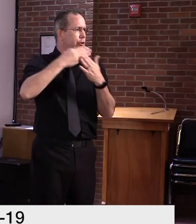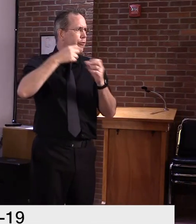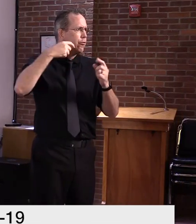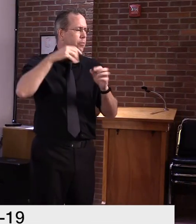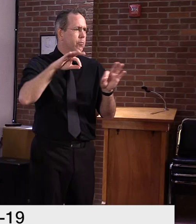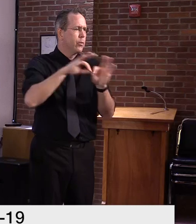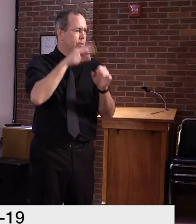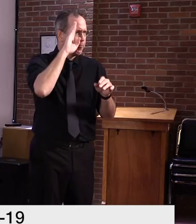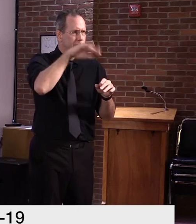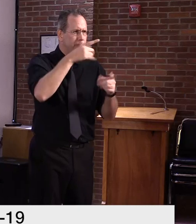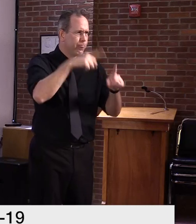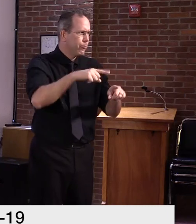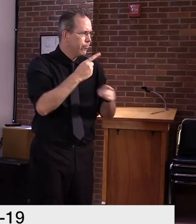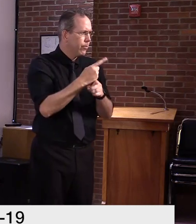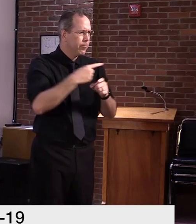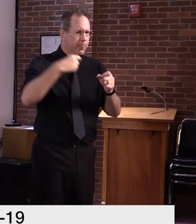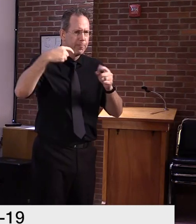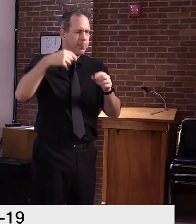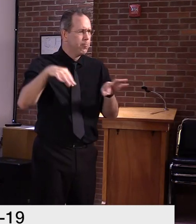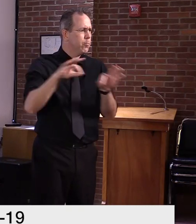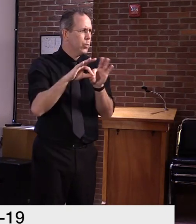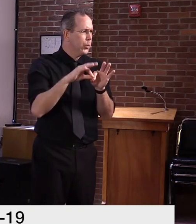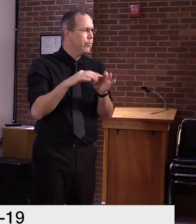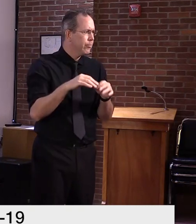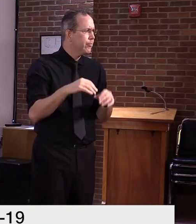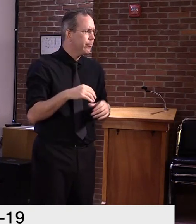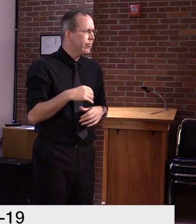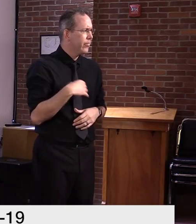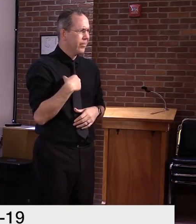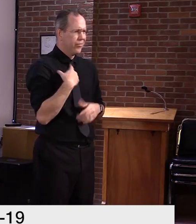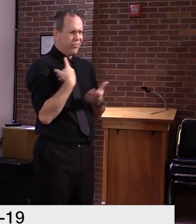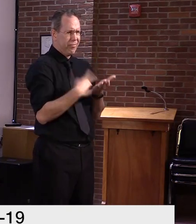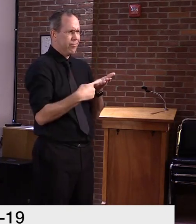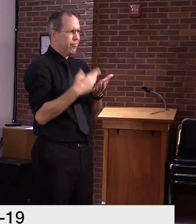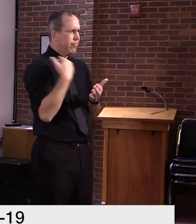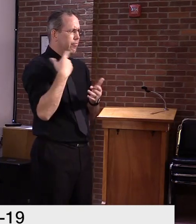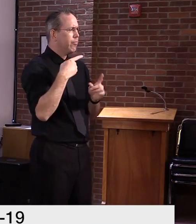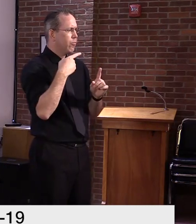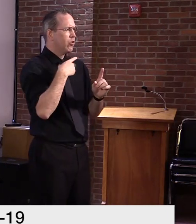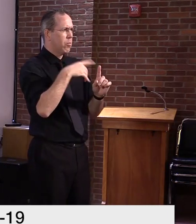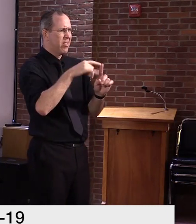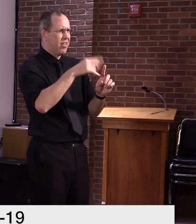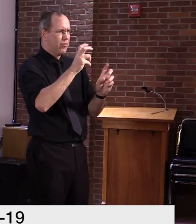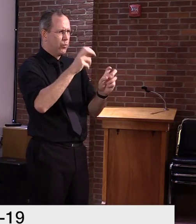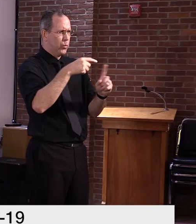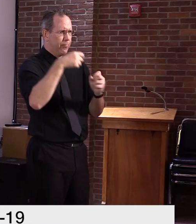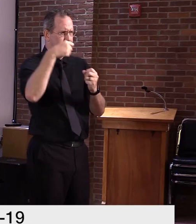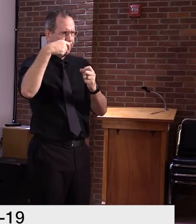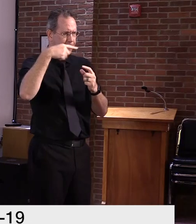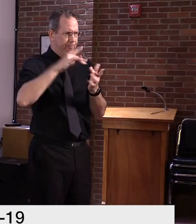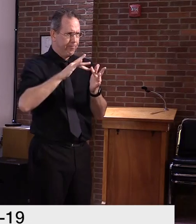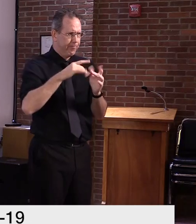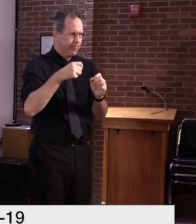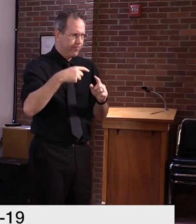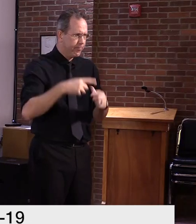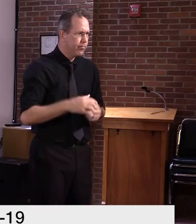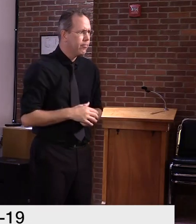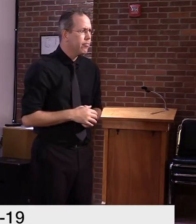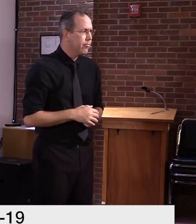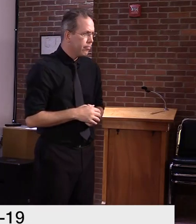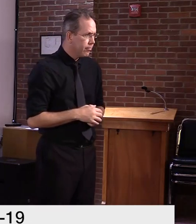hybrid learning on Wednesday, I believe. Um, you know, as I mentioned earlier, I think it's going to be an important, uh, tool for districts to have their toolkit.